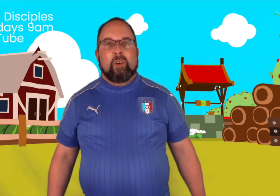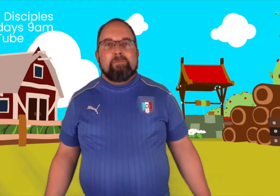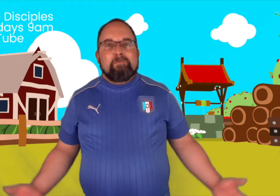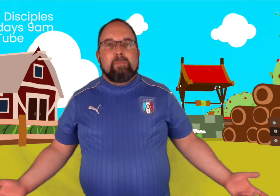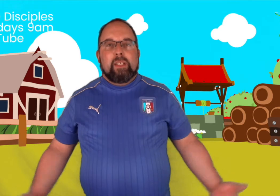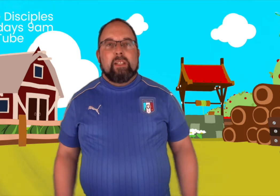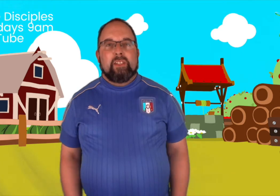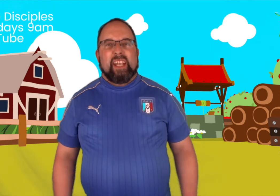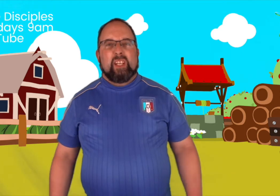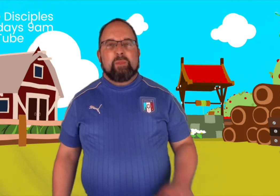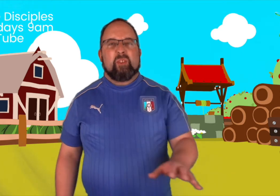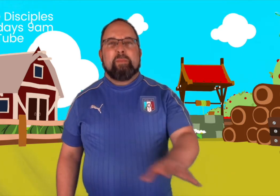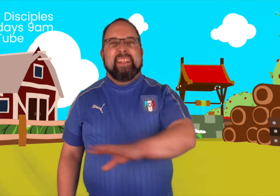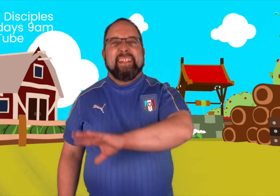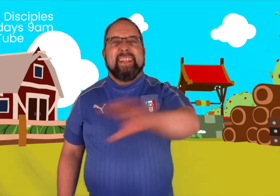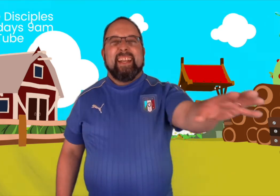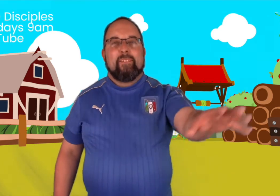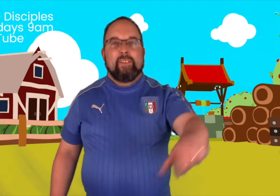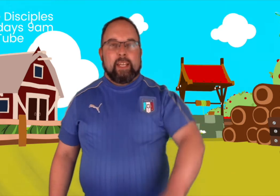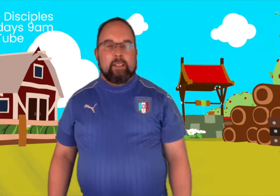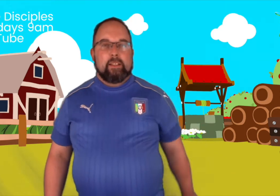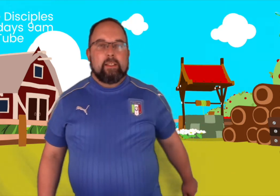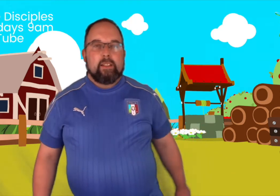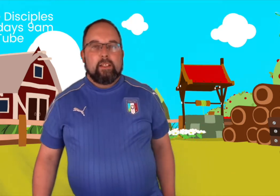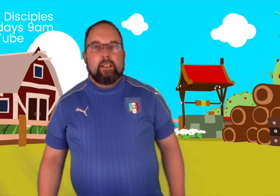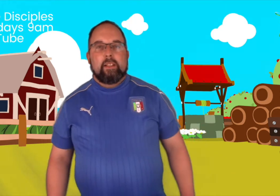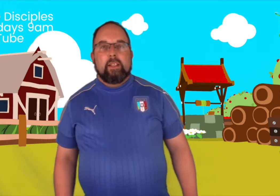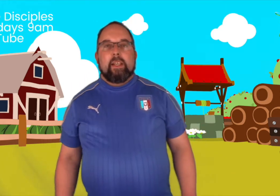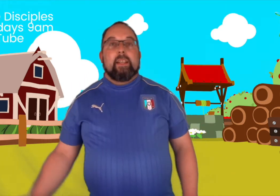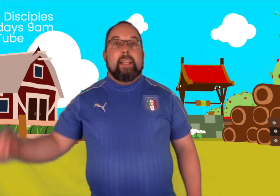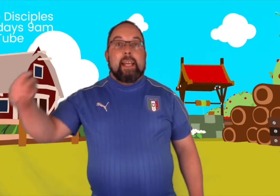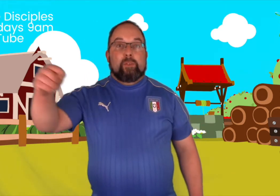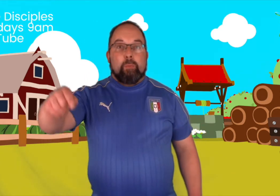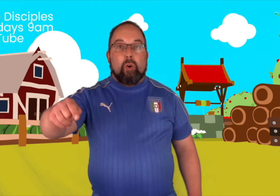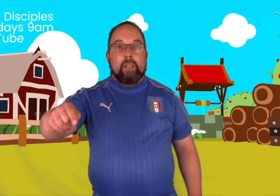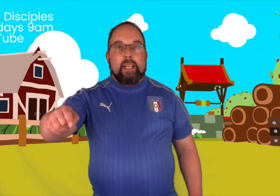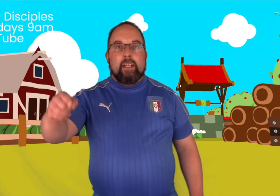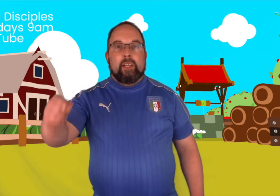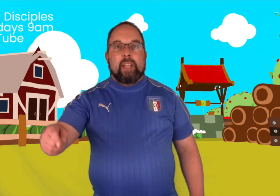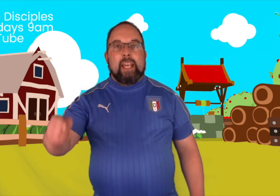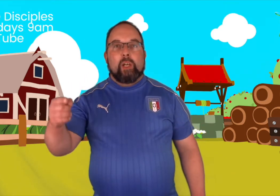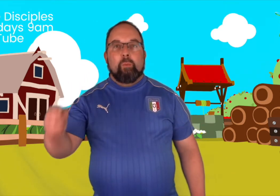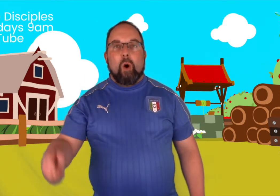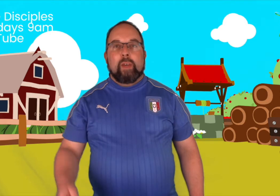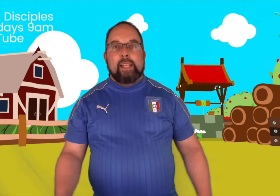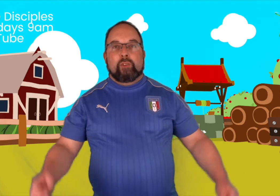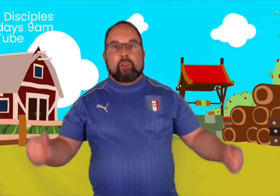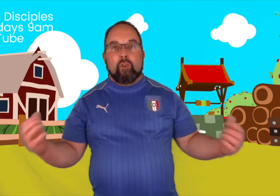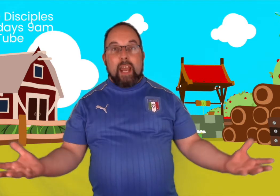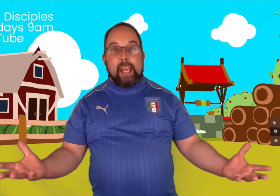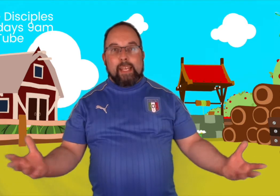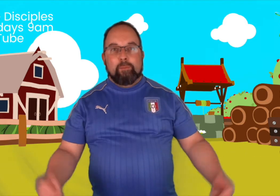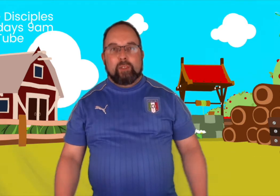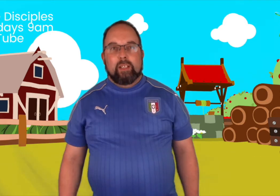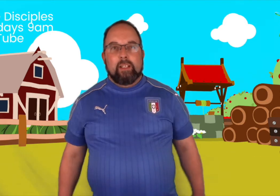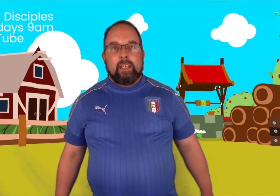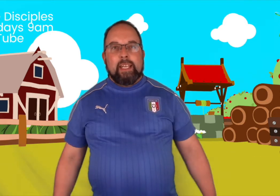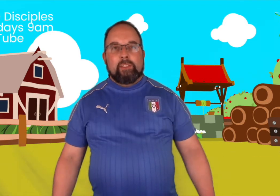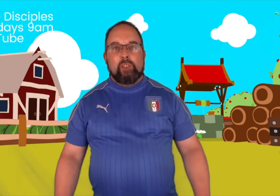Jacob suspected nothing. The next morning, Jacob woke and screamed. His new